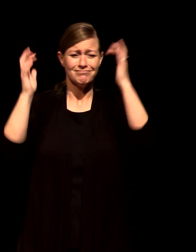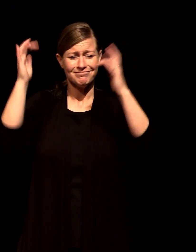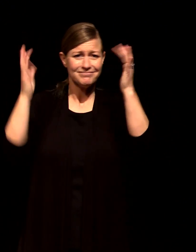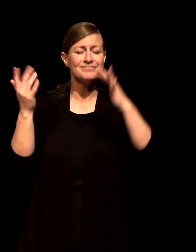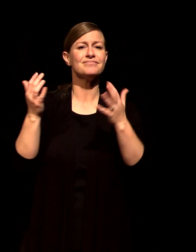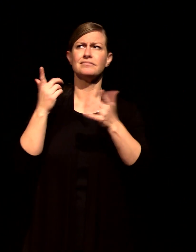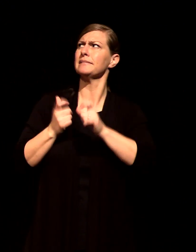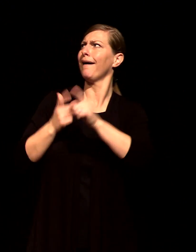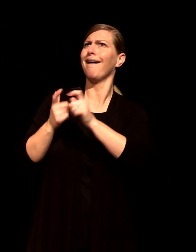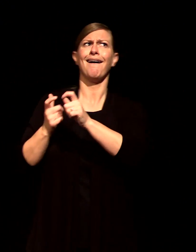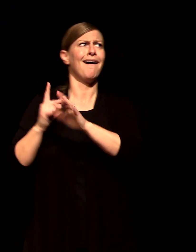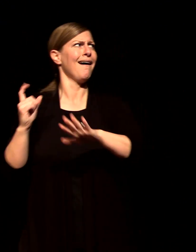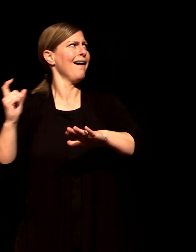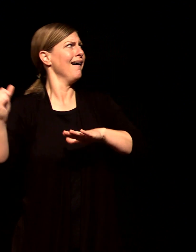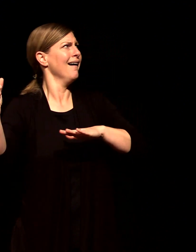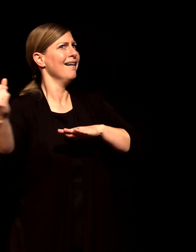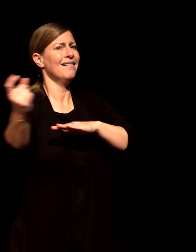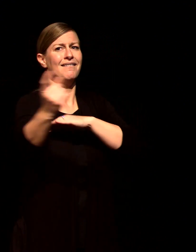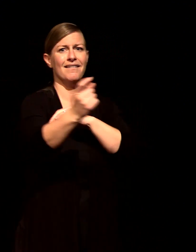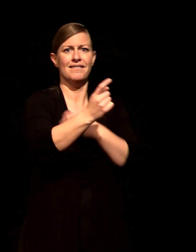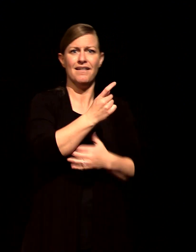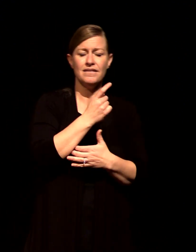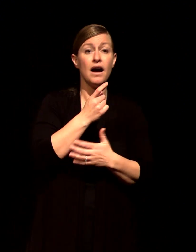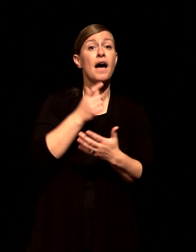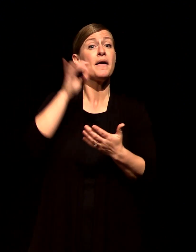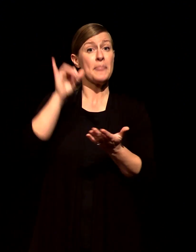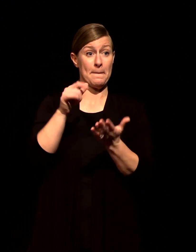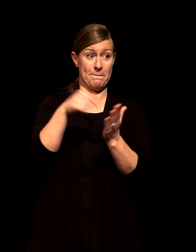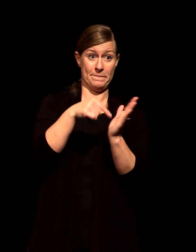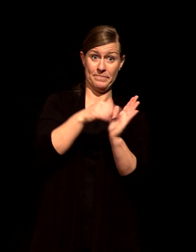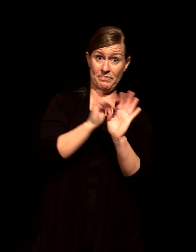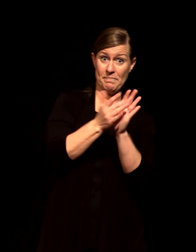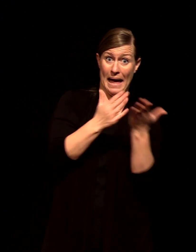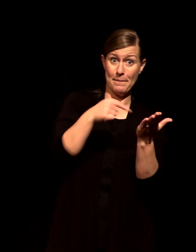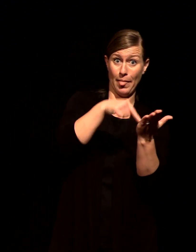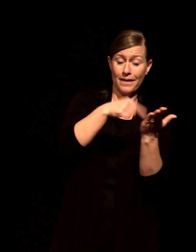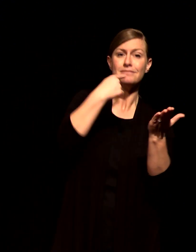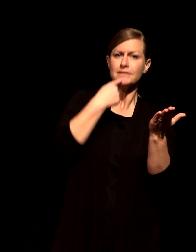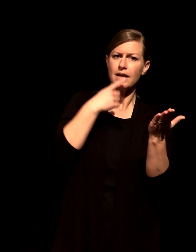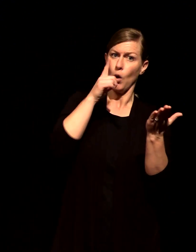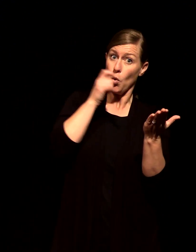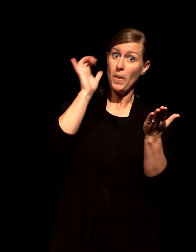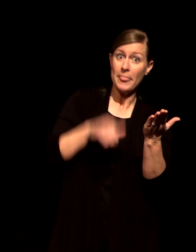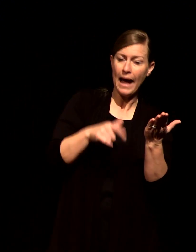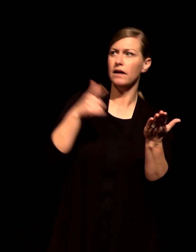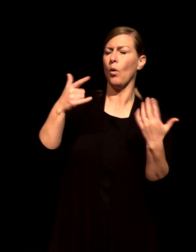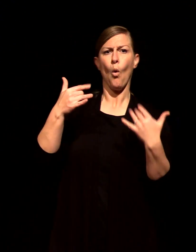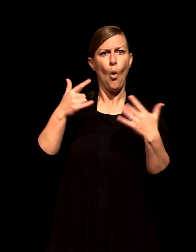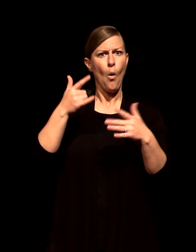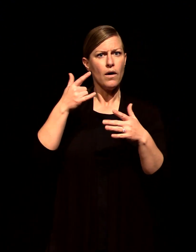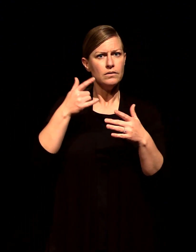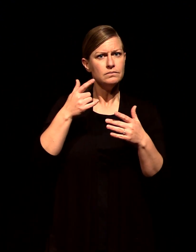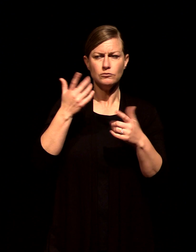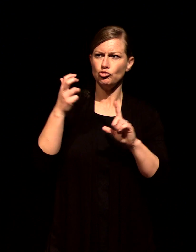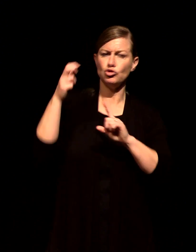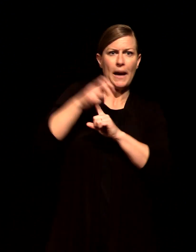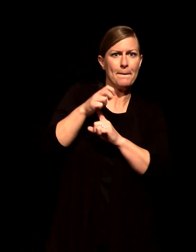forever and they're cheering you on and you're tired because you've run 26.1 of those miles but this kind of brings you